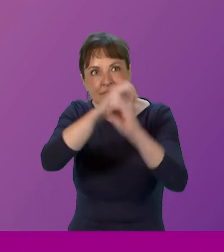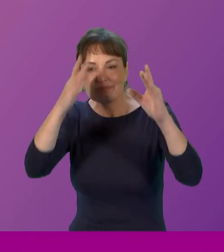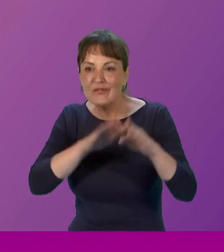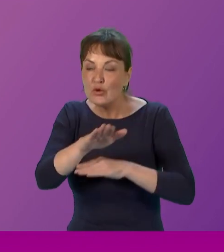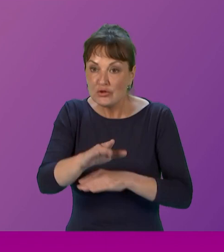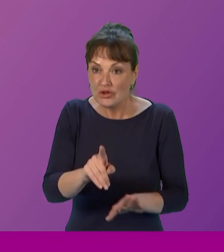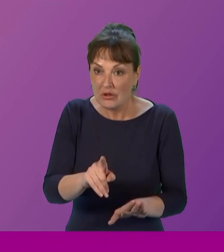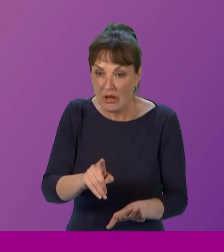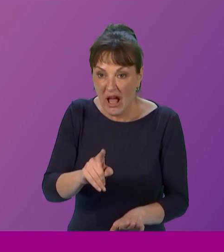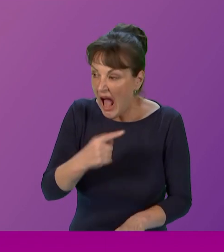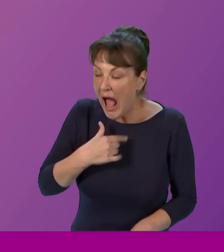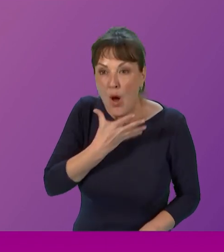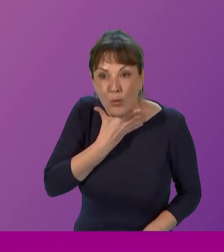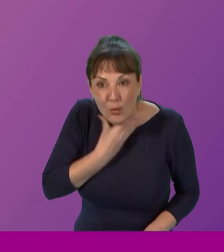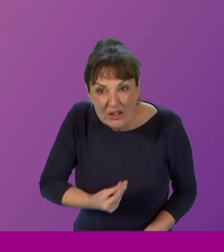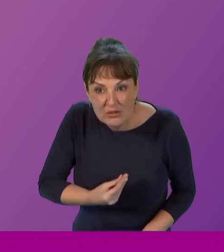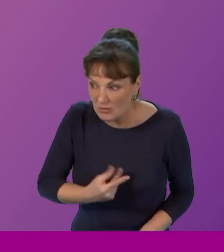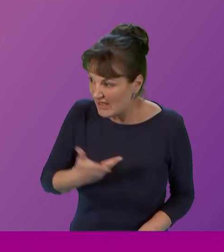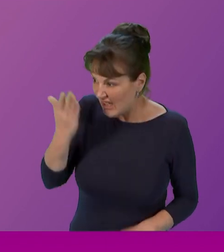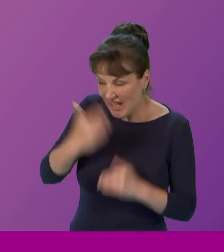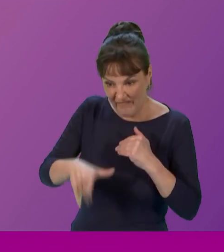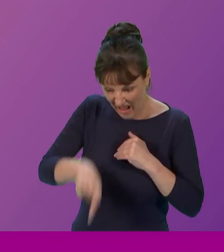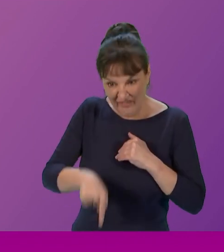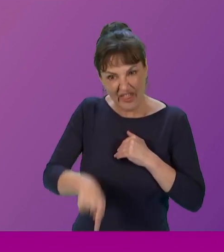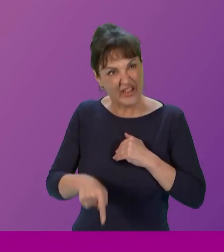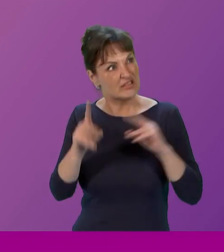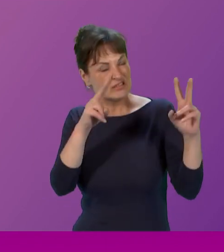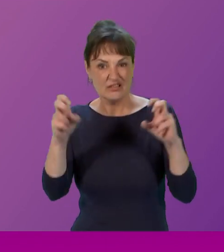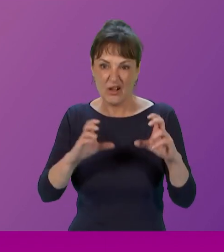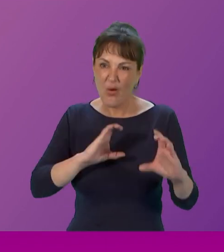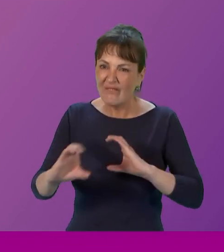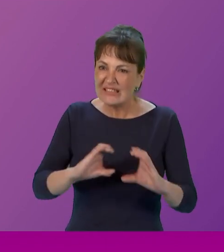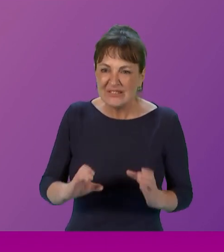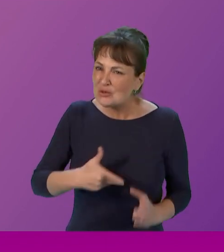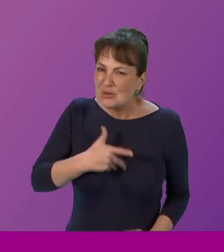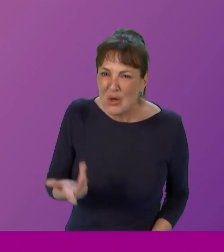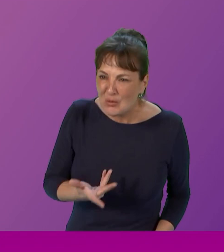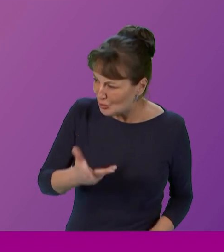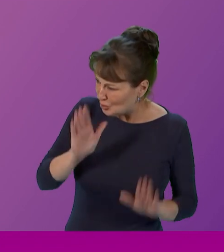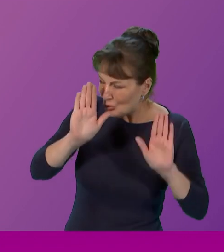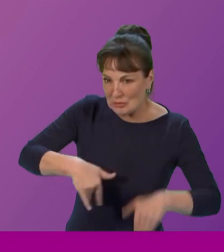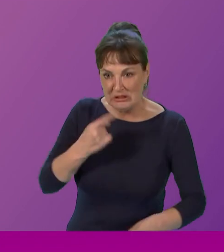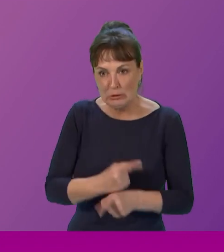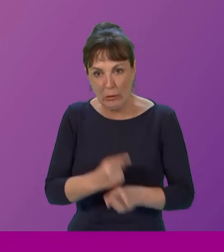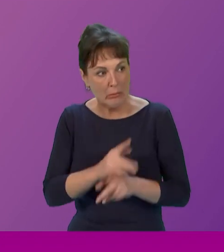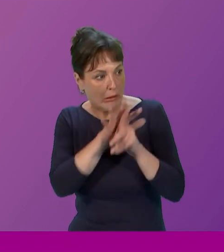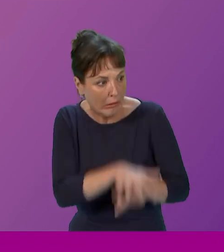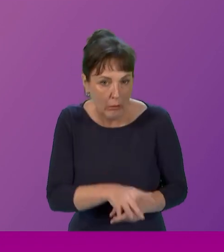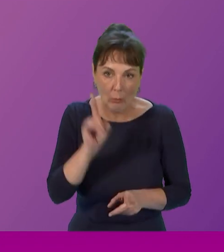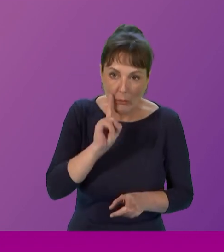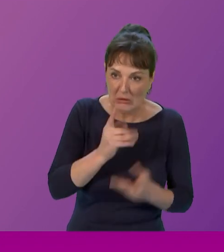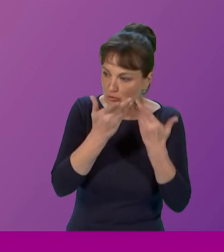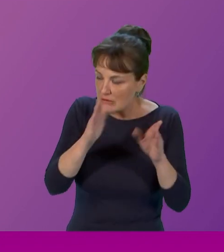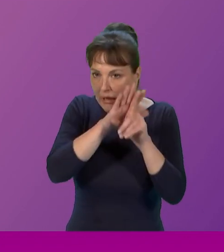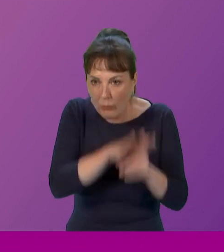conversations. That's where we need to aim for. We've a way to go. And certainly with all the energy that's in this room,